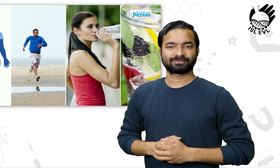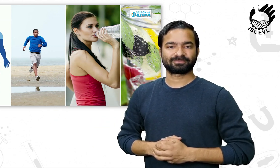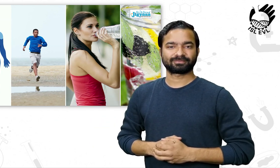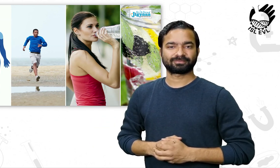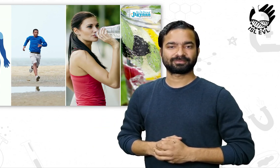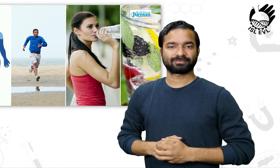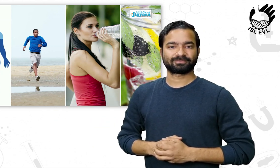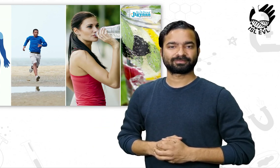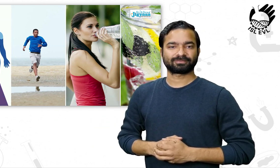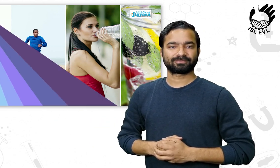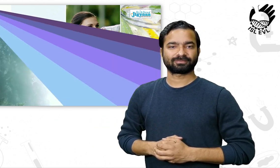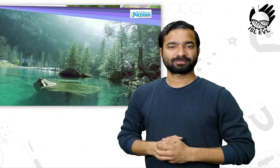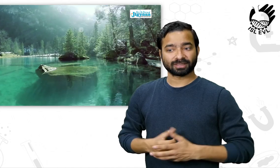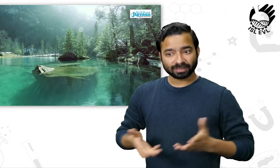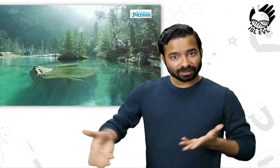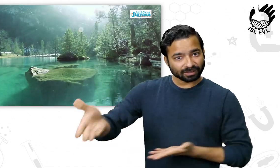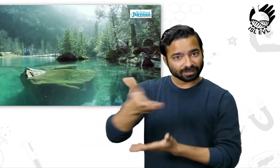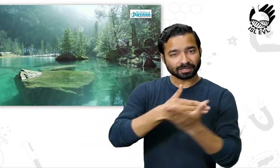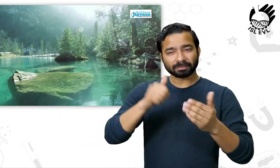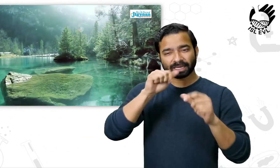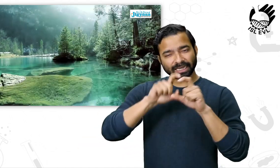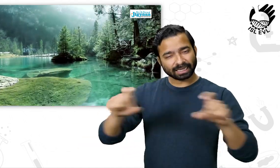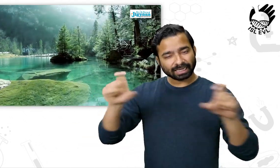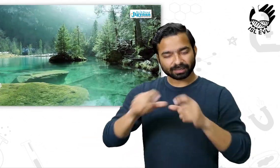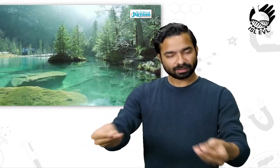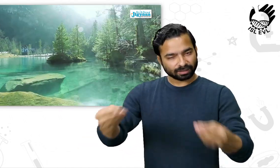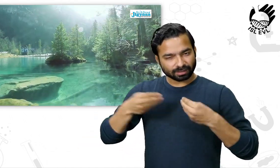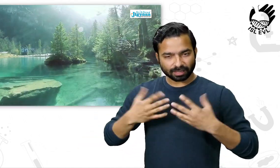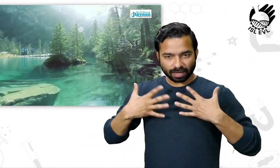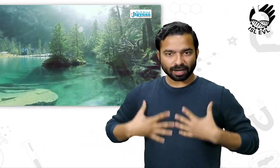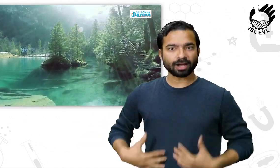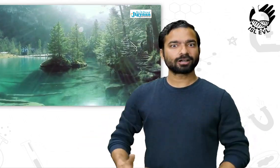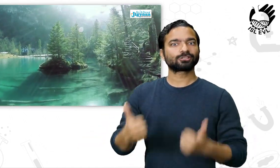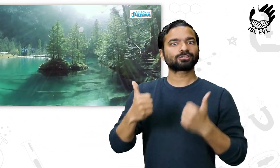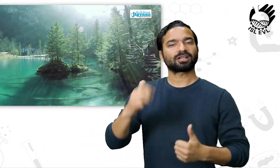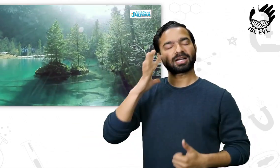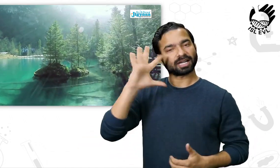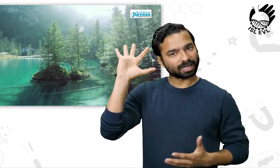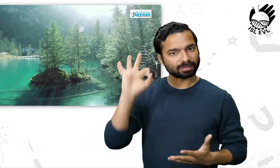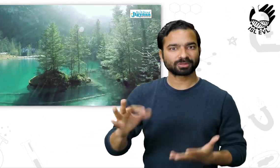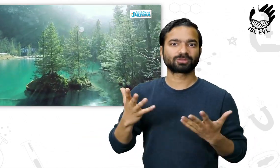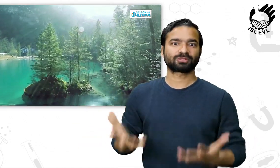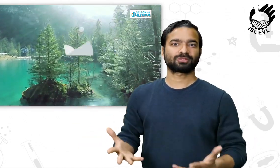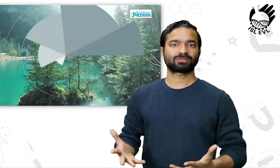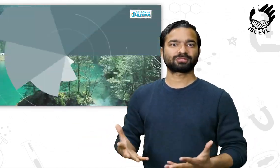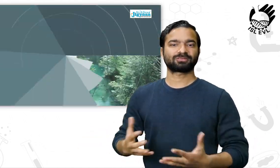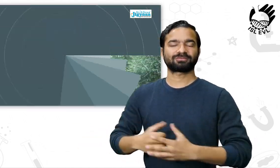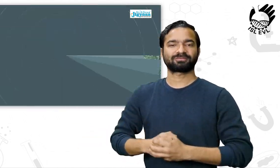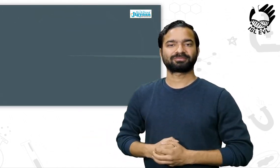out toxins. Clean water is vital for every human being.